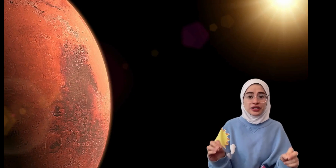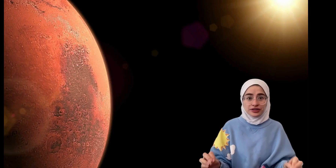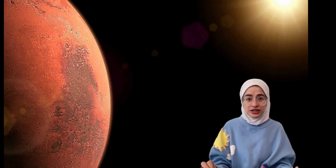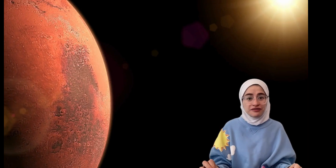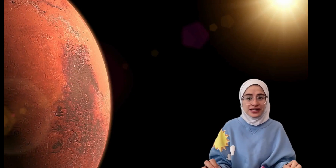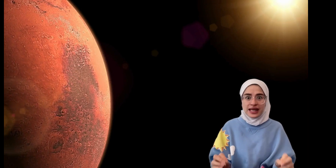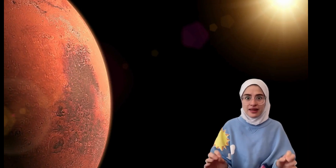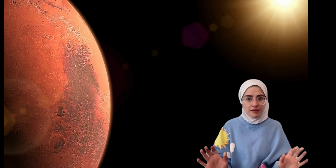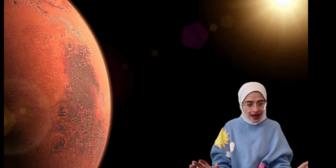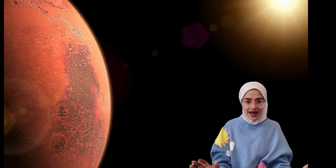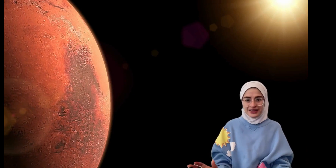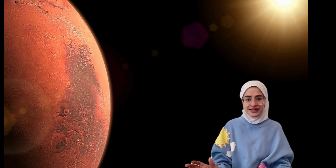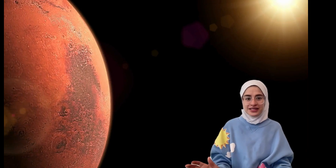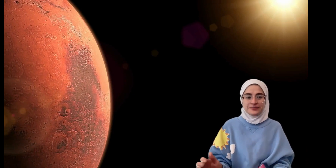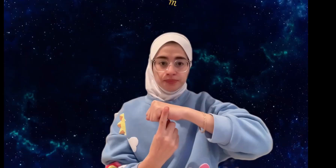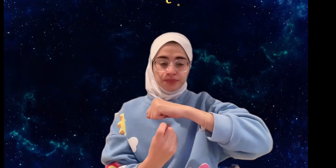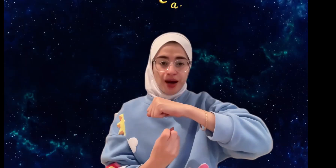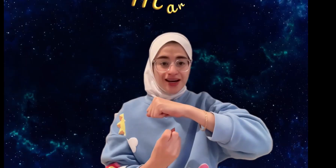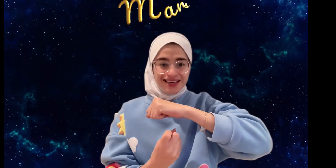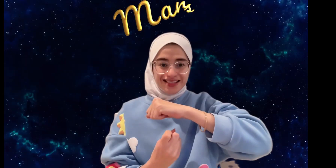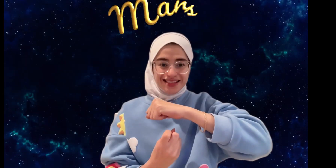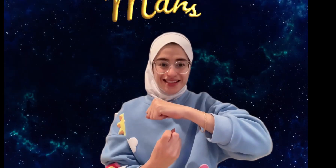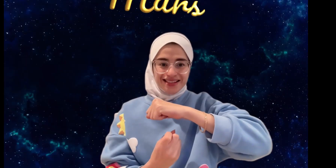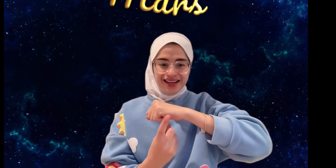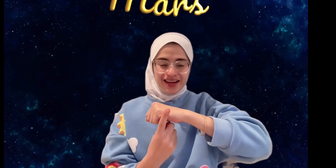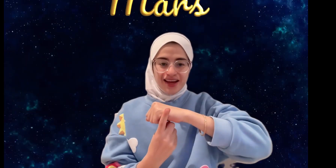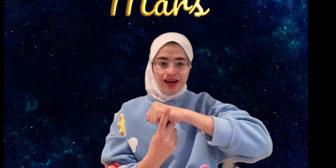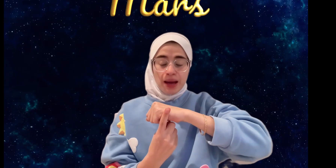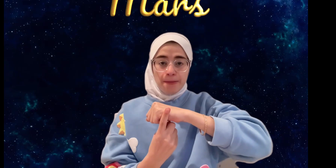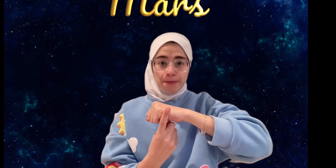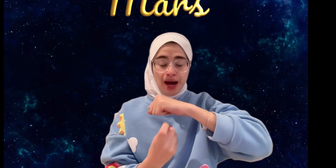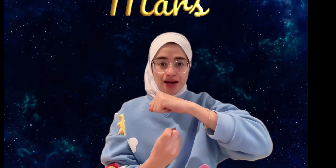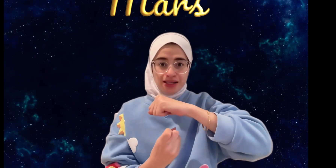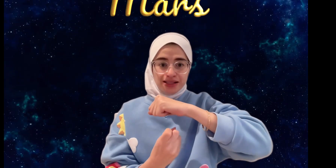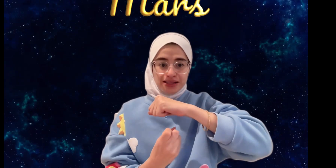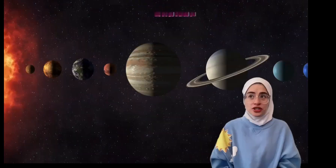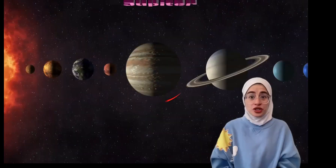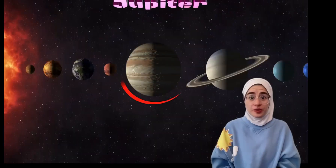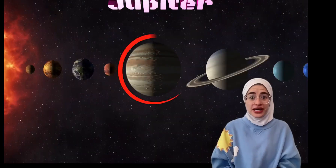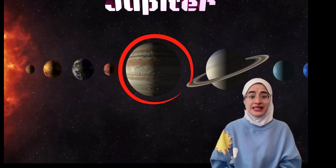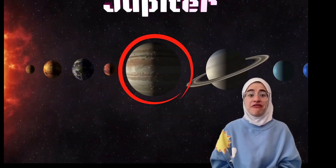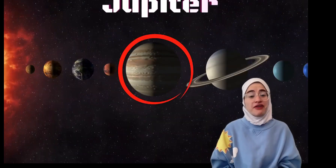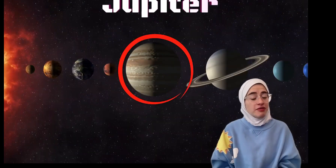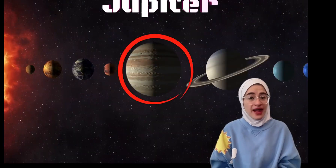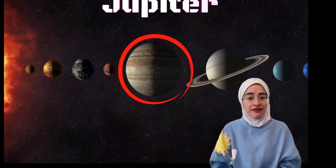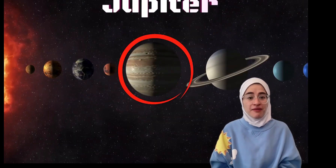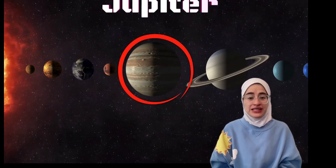surface in the past. Mars. Mars. Jupiter is the fifth planet from the